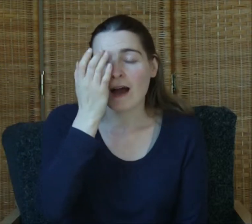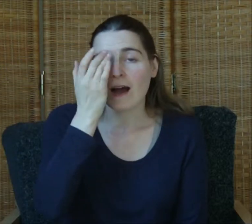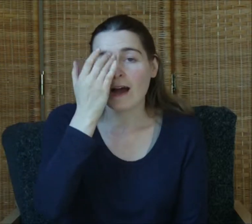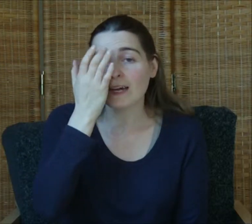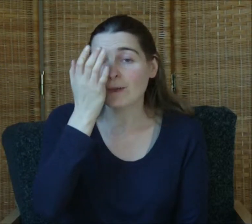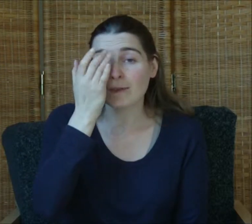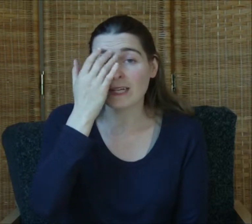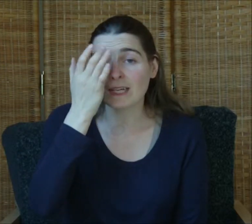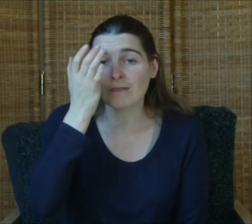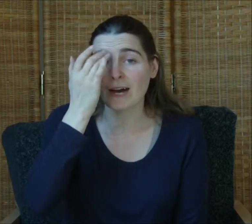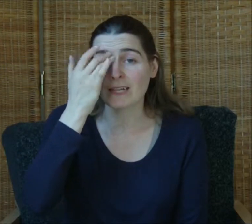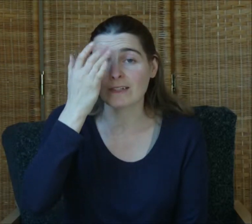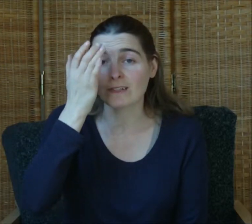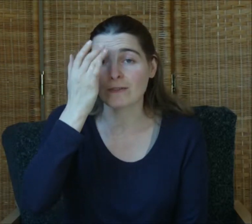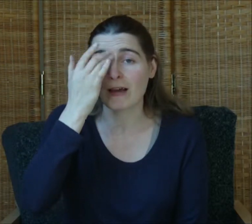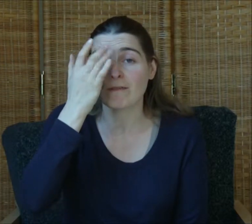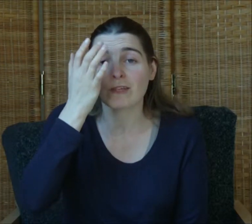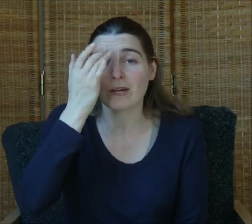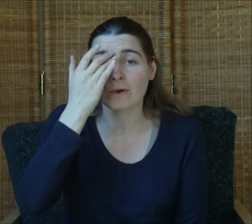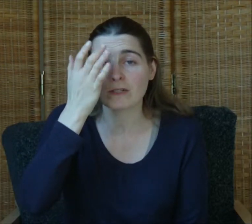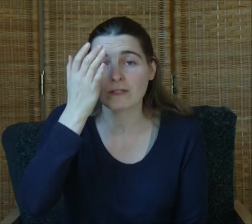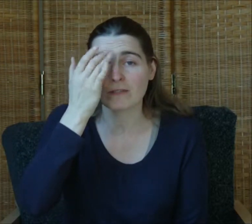I don't believe I can do everything I want to do.